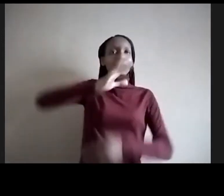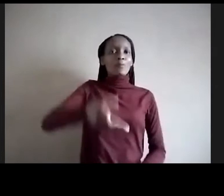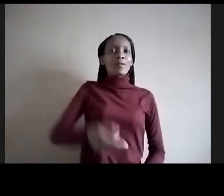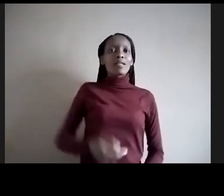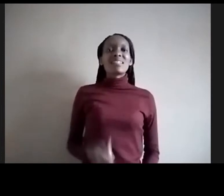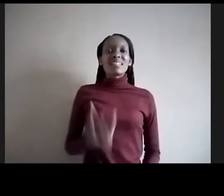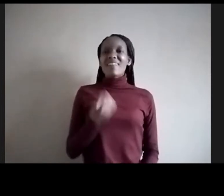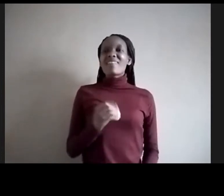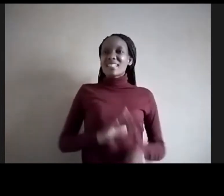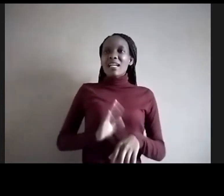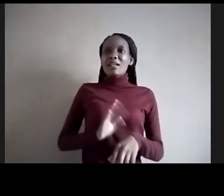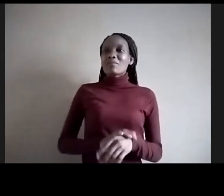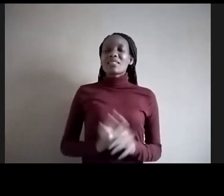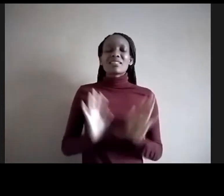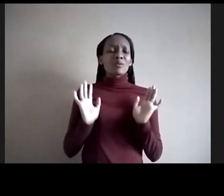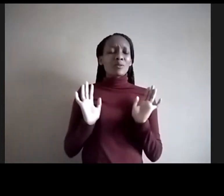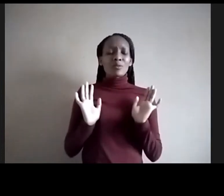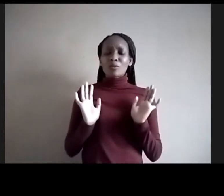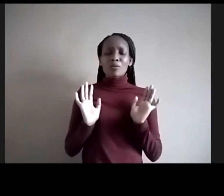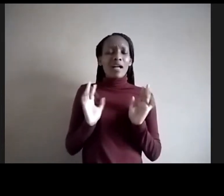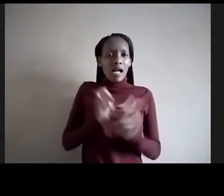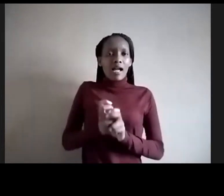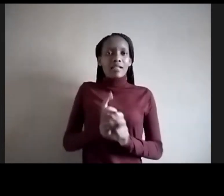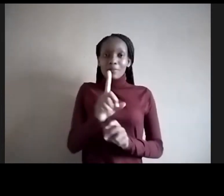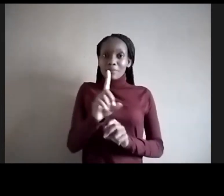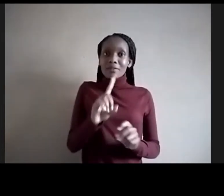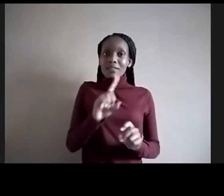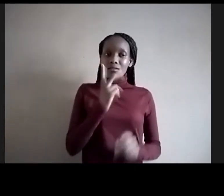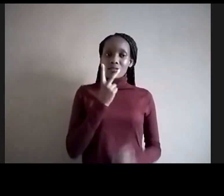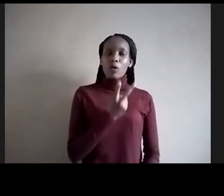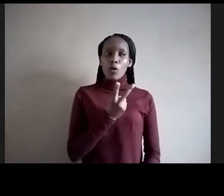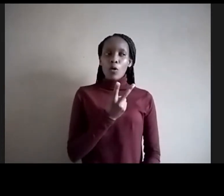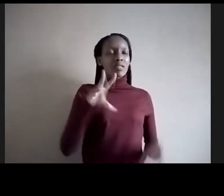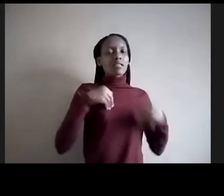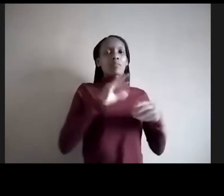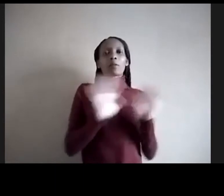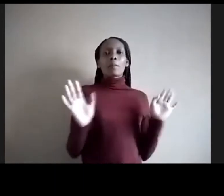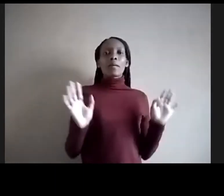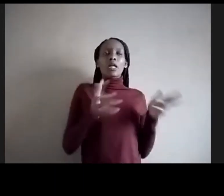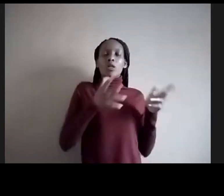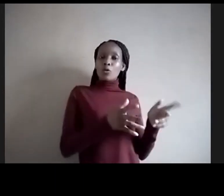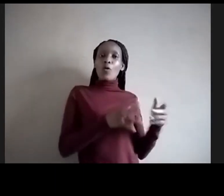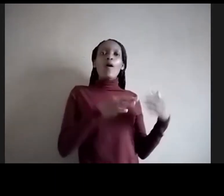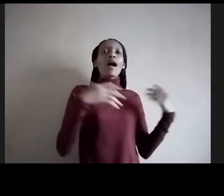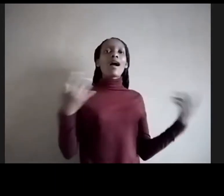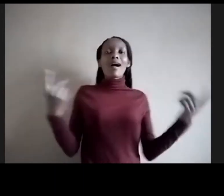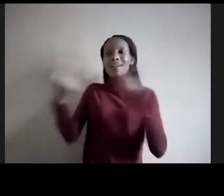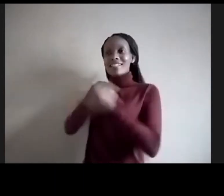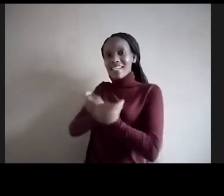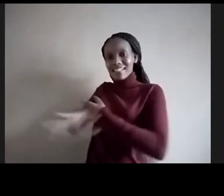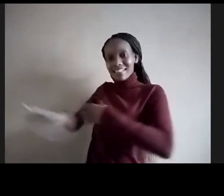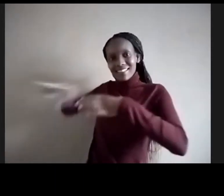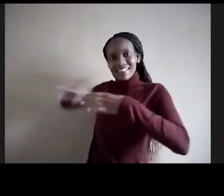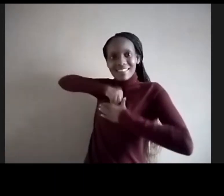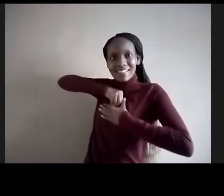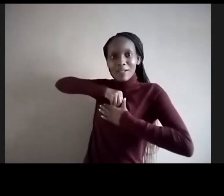that it's because I was accepting that this is how things are. But the moment I shifted gear into embracing, you can't stop me.